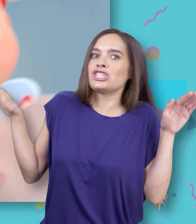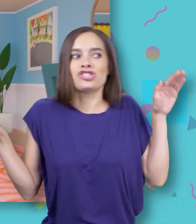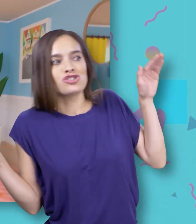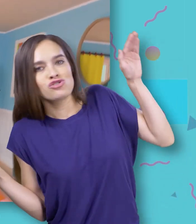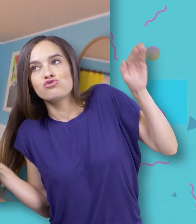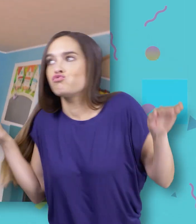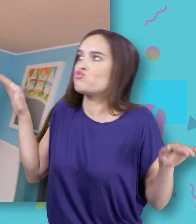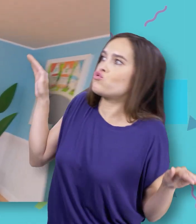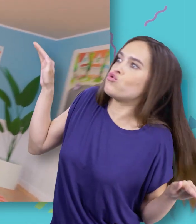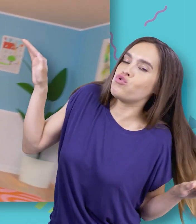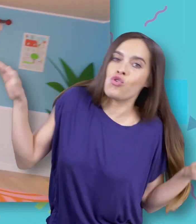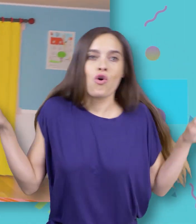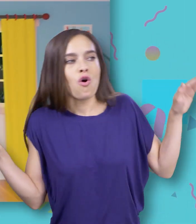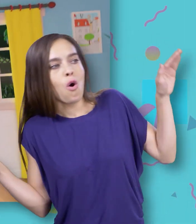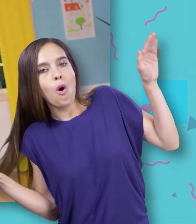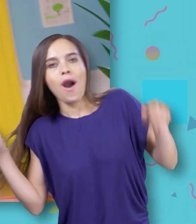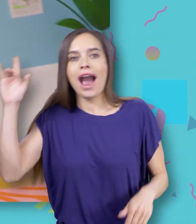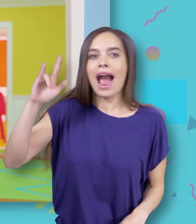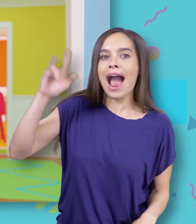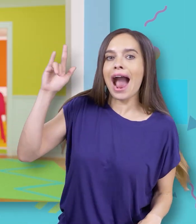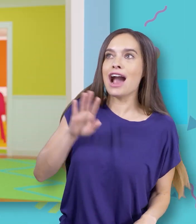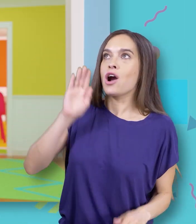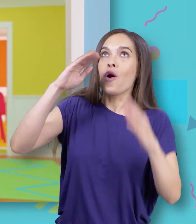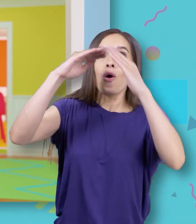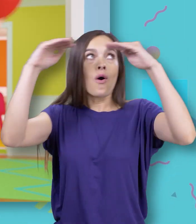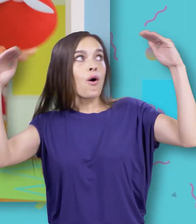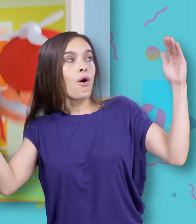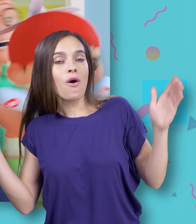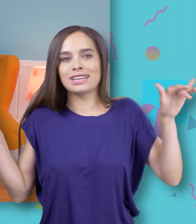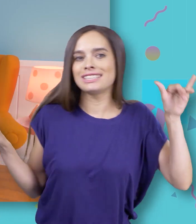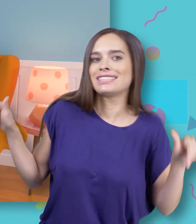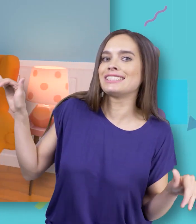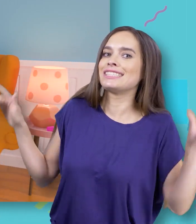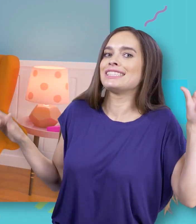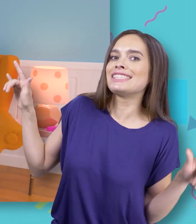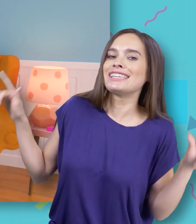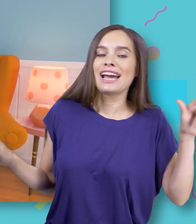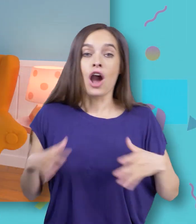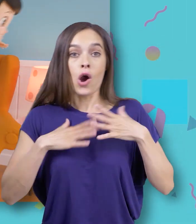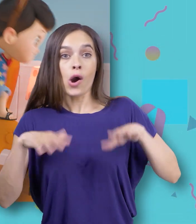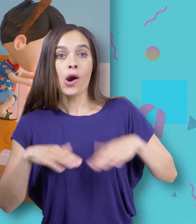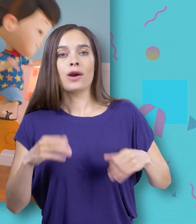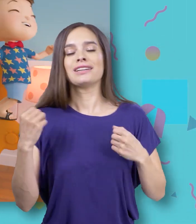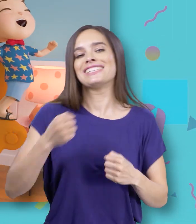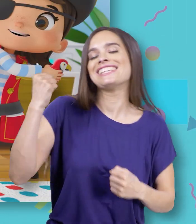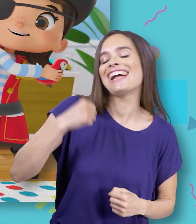we fly I'm an aeroplane in the sky Dress up, dress up, yippee-ay Let's pretend and